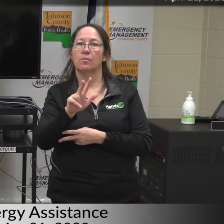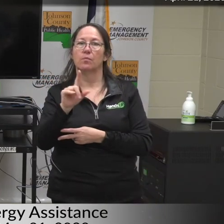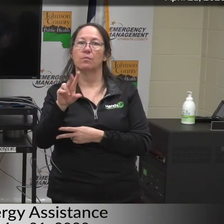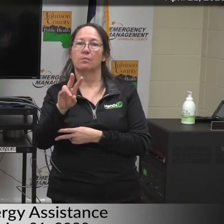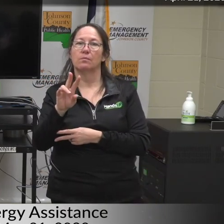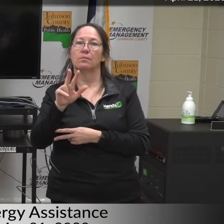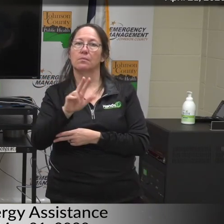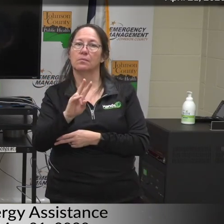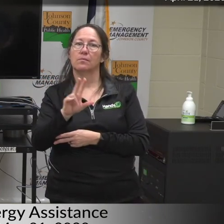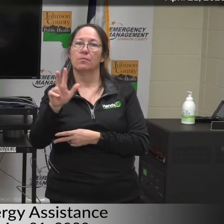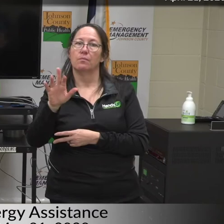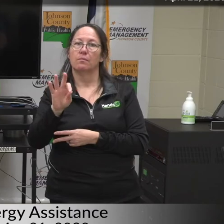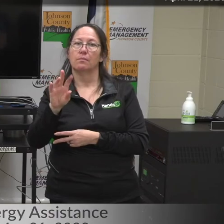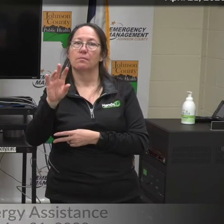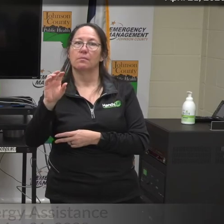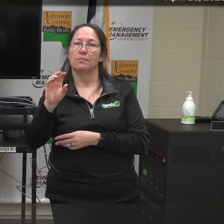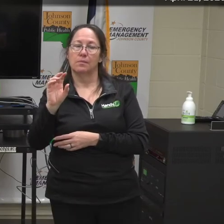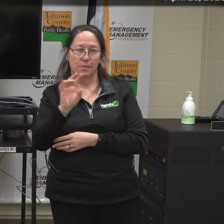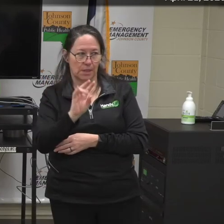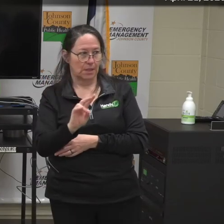-0100.